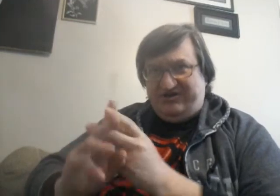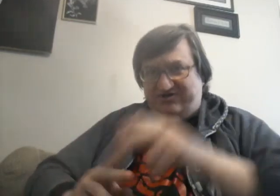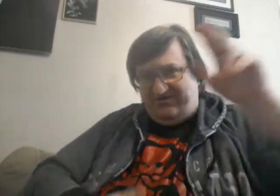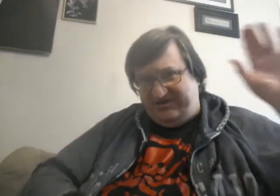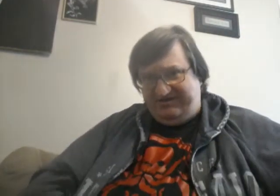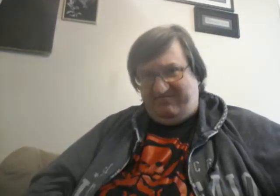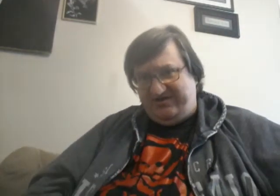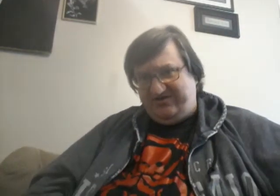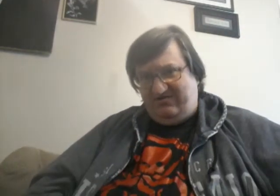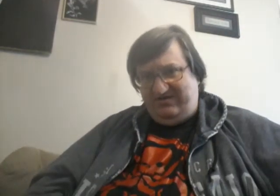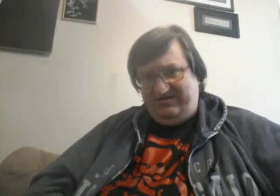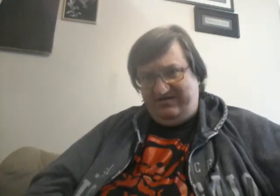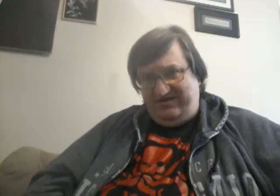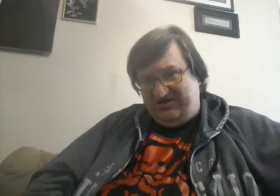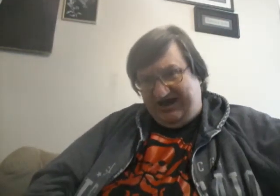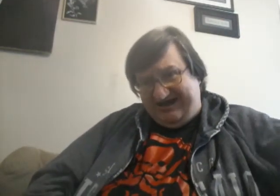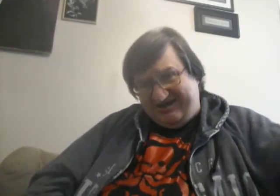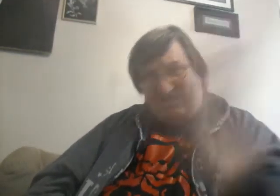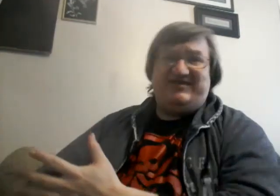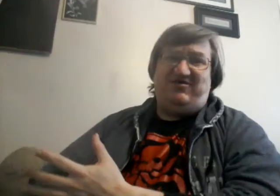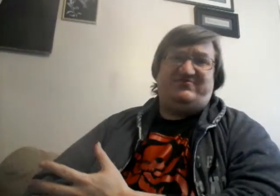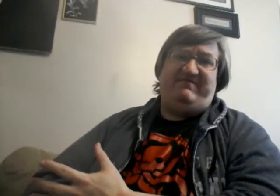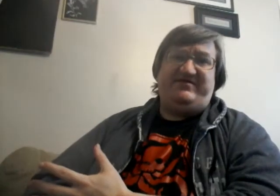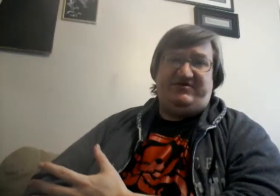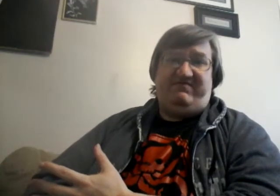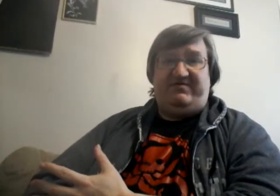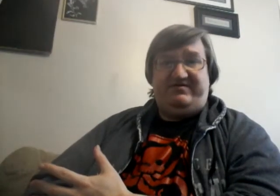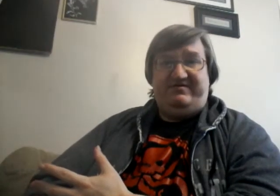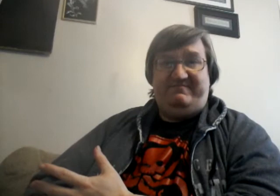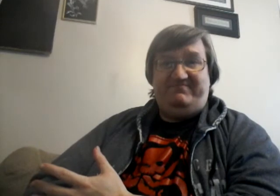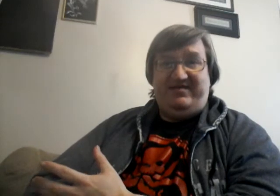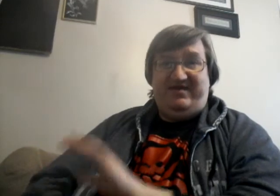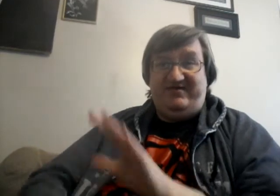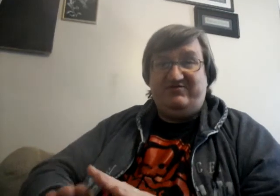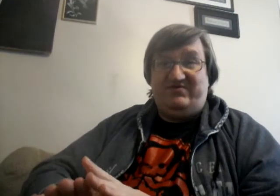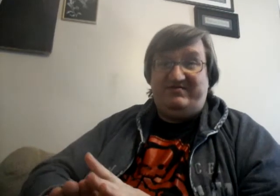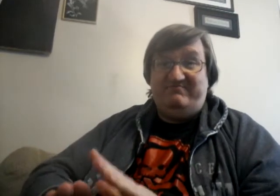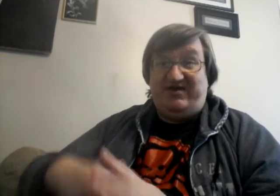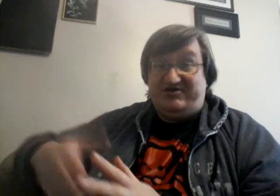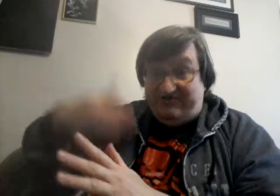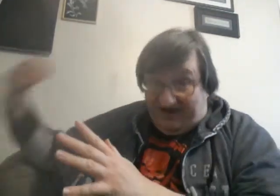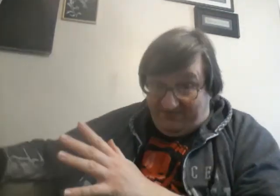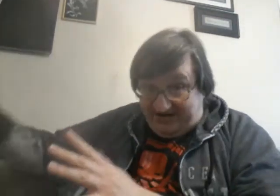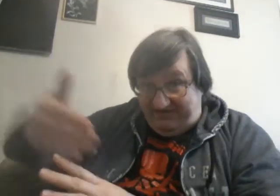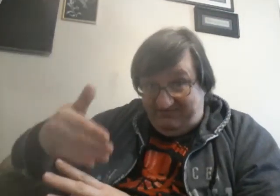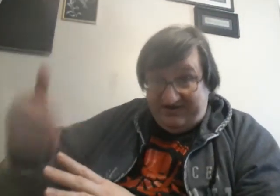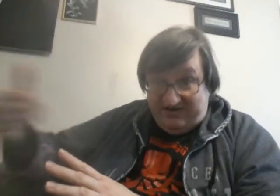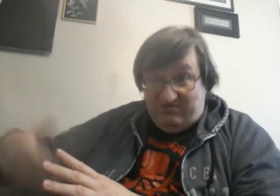destroyed the Mind Stone, she got a second dose of energy from it. And this one, because she had already been linked to